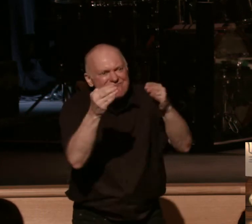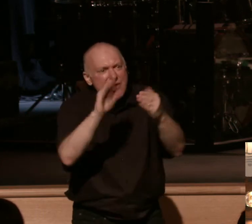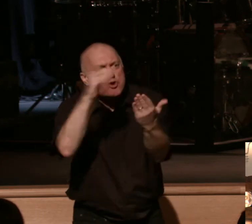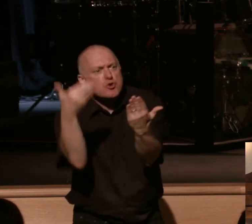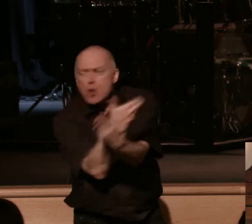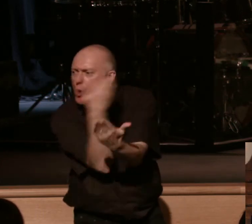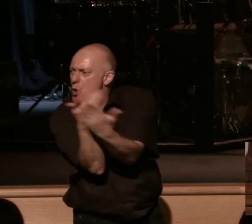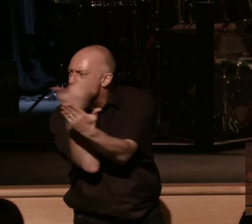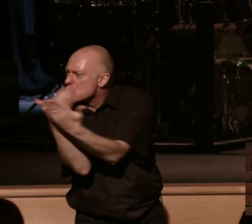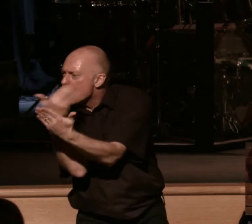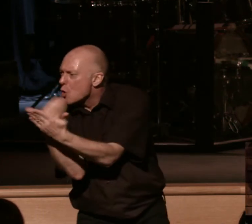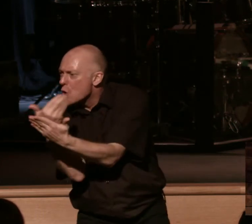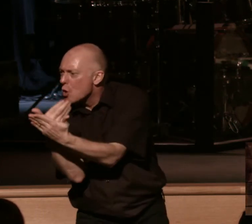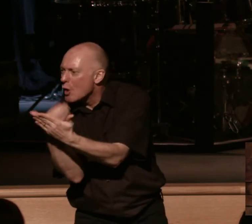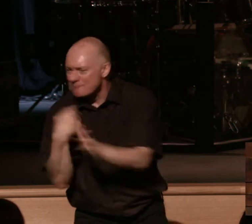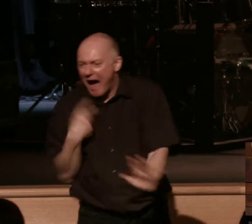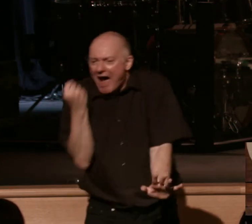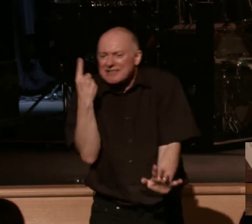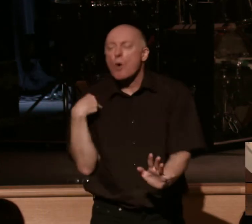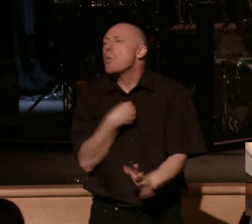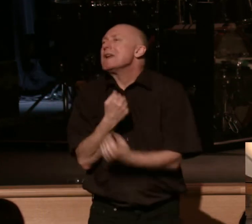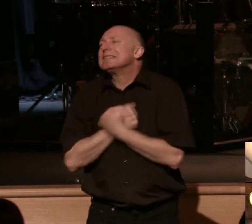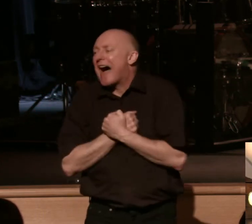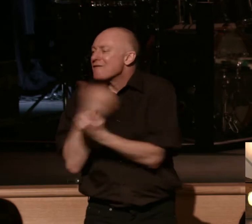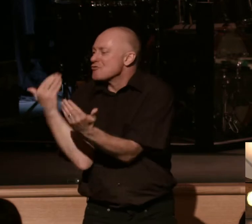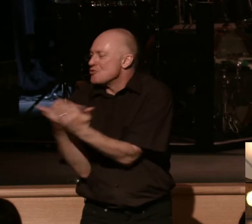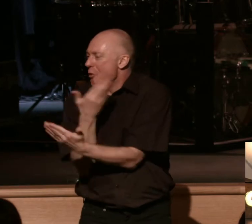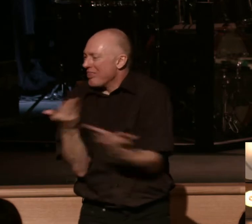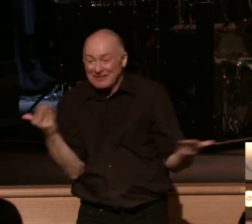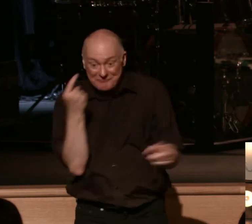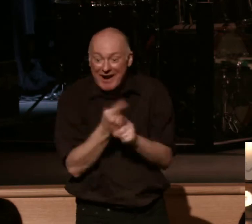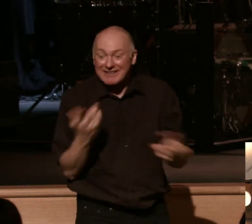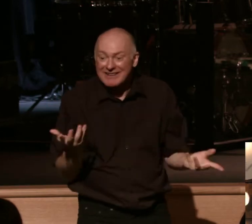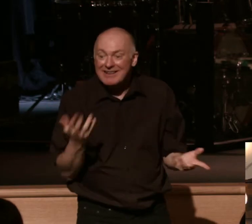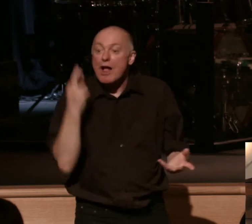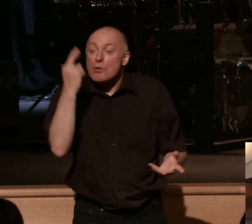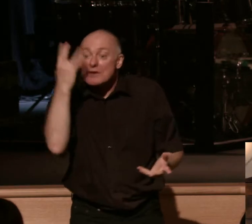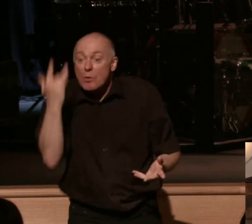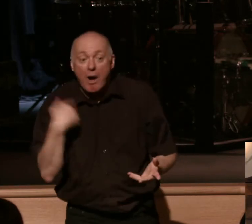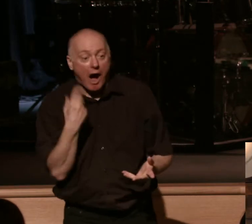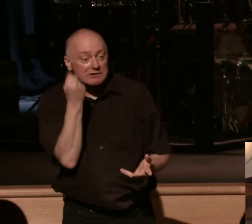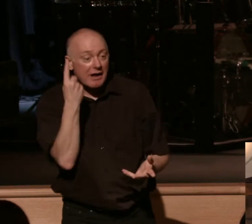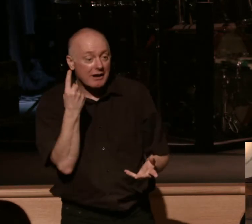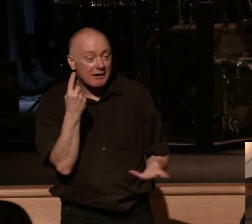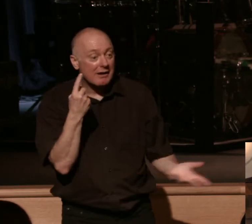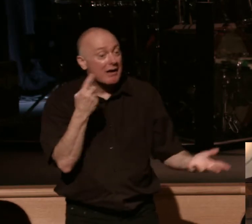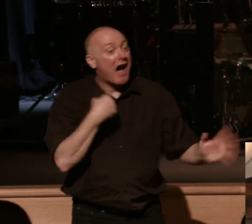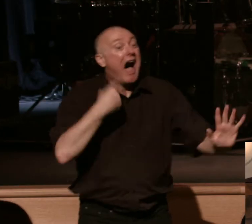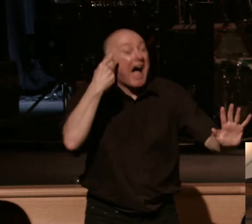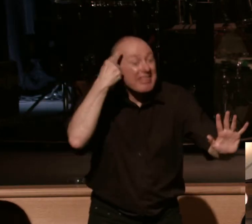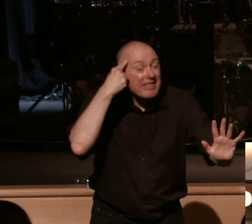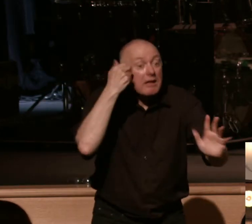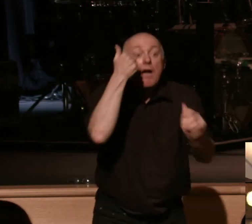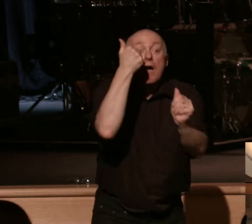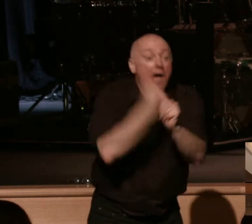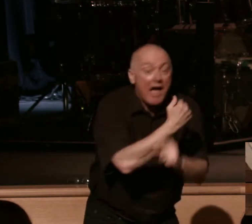I get it. I get it. I get it. would be love new. The reason that I get it is because I think, inherently, we have been